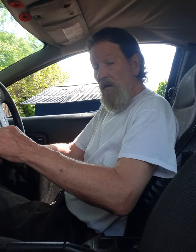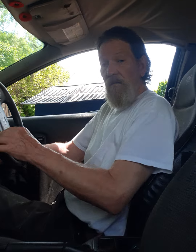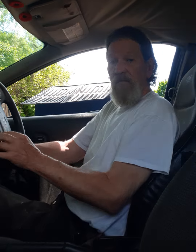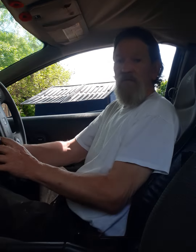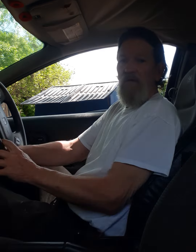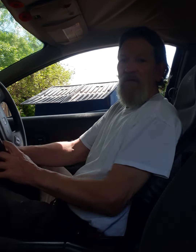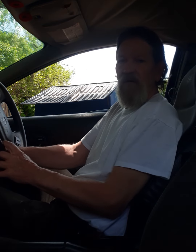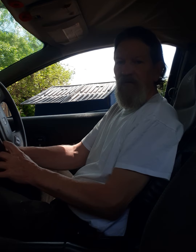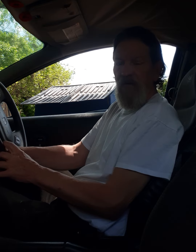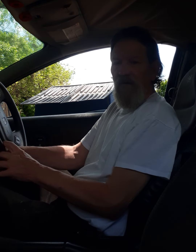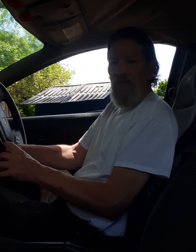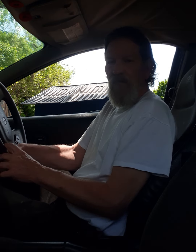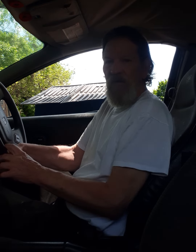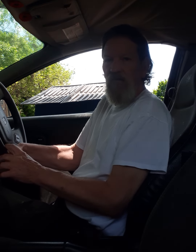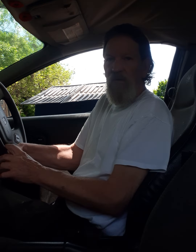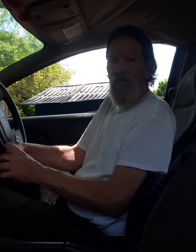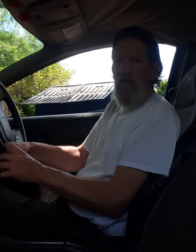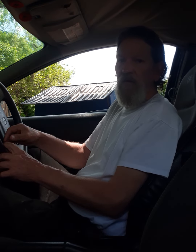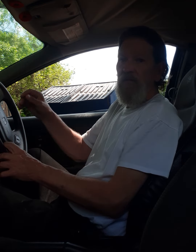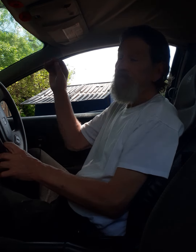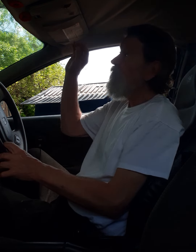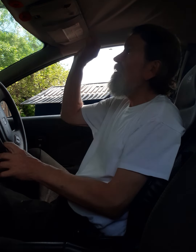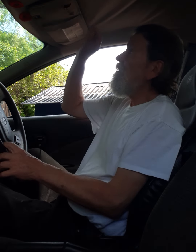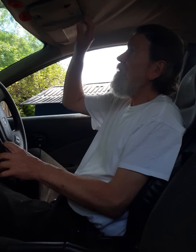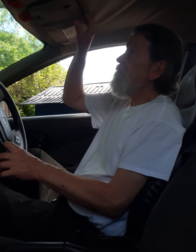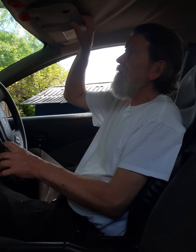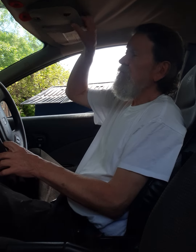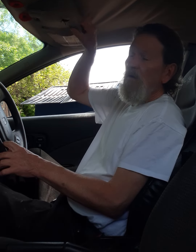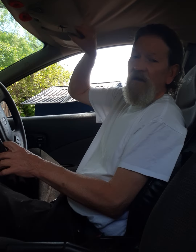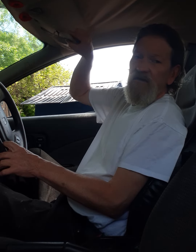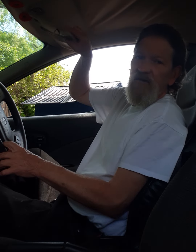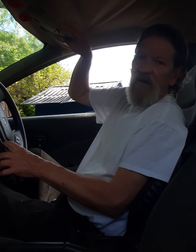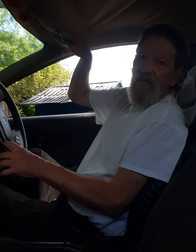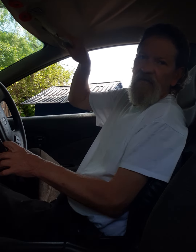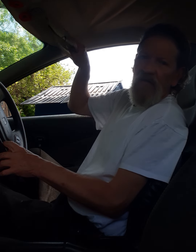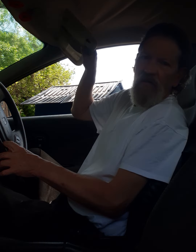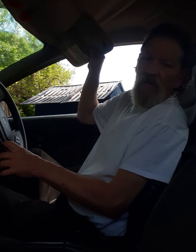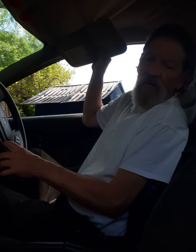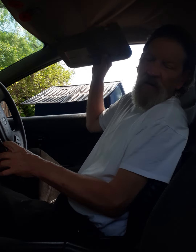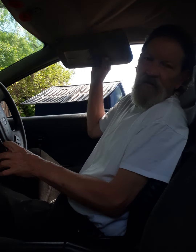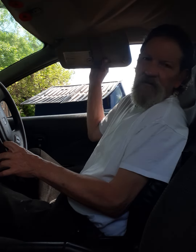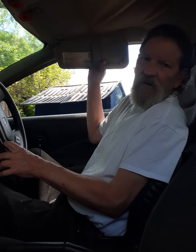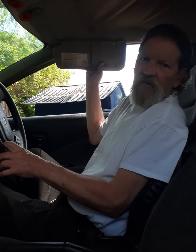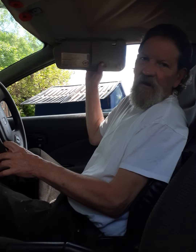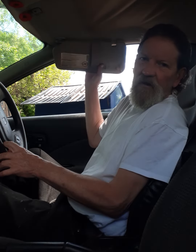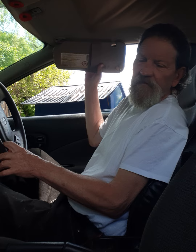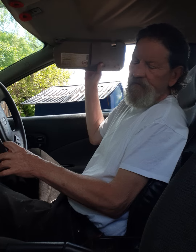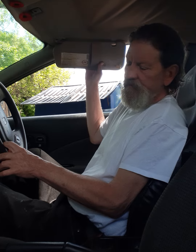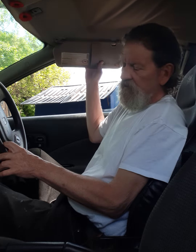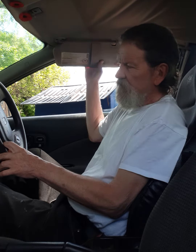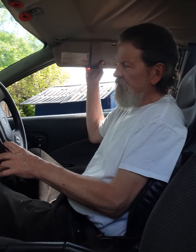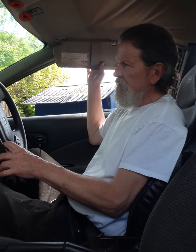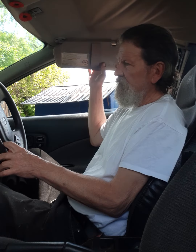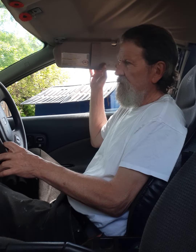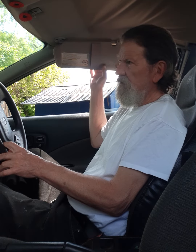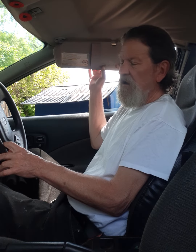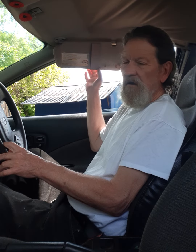hello from southern ontario it's may 23rd anybody watch jennifer on tiktok she's a young